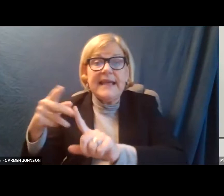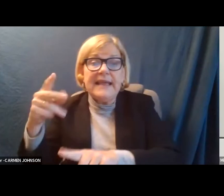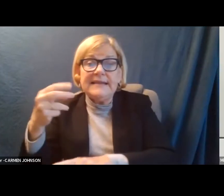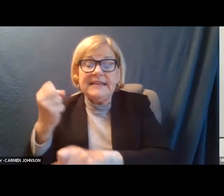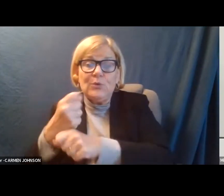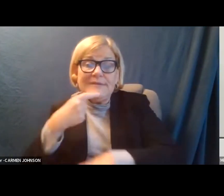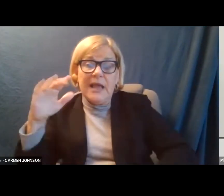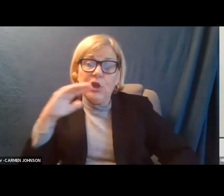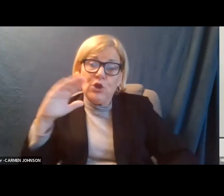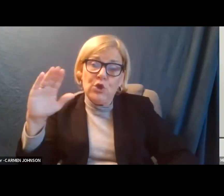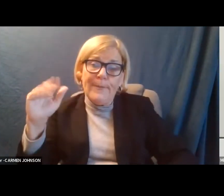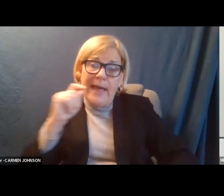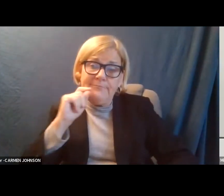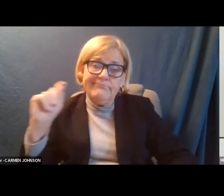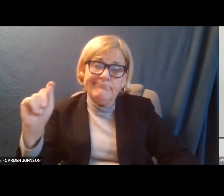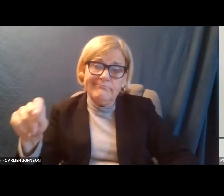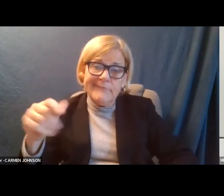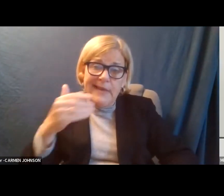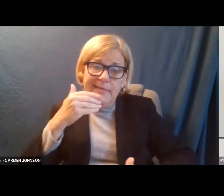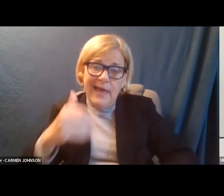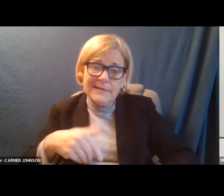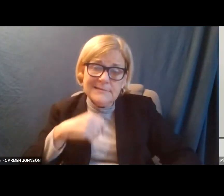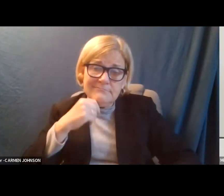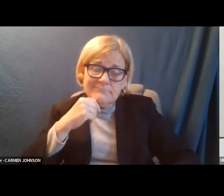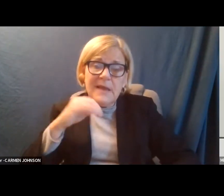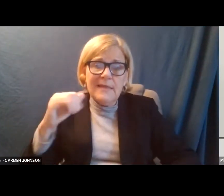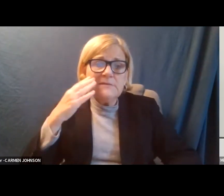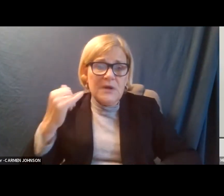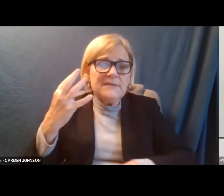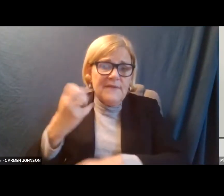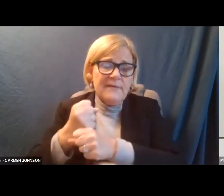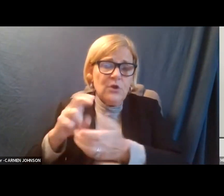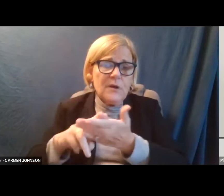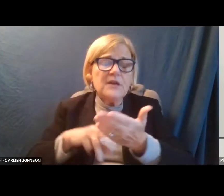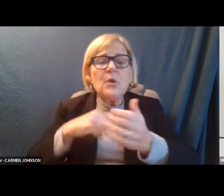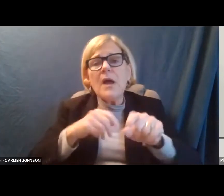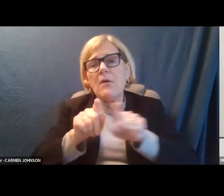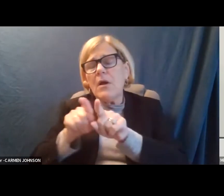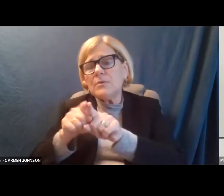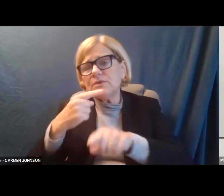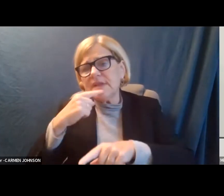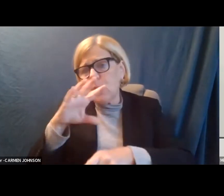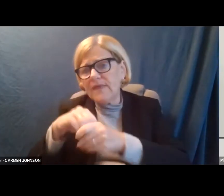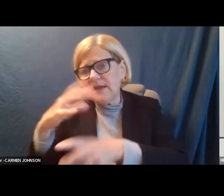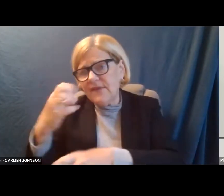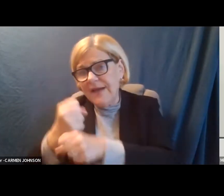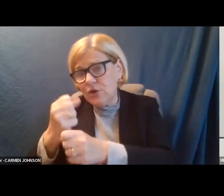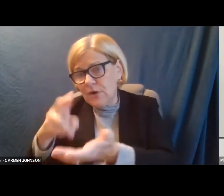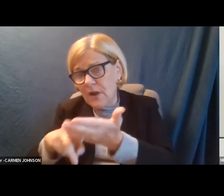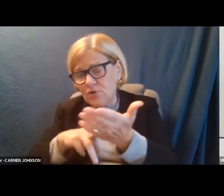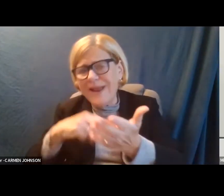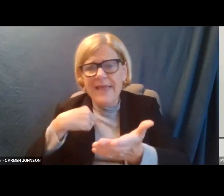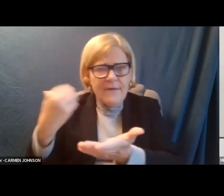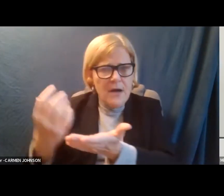for your investment. That's typically why, uh, it's a five-year contract. I will also say that within a five-year contract, there's